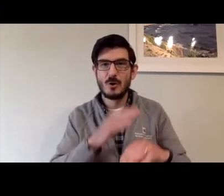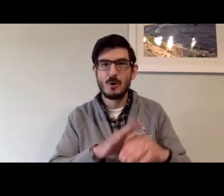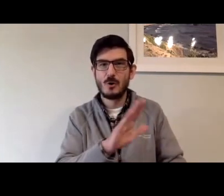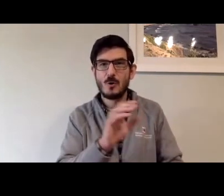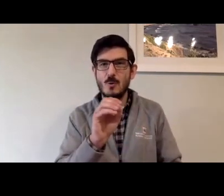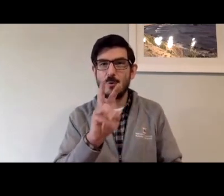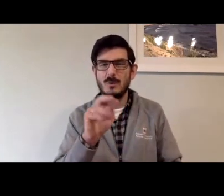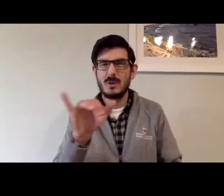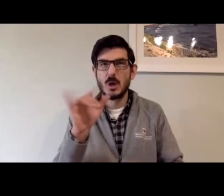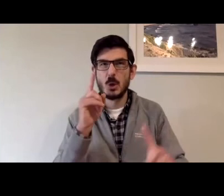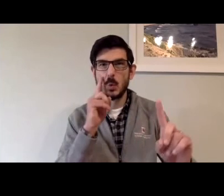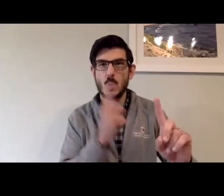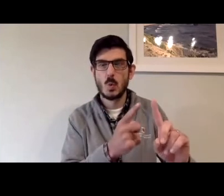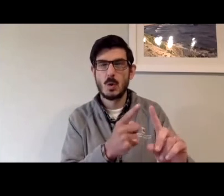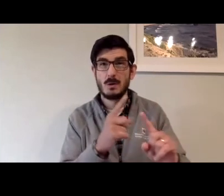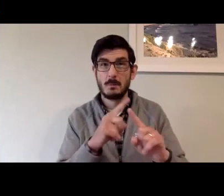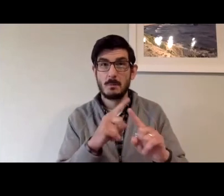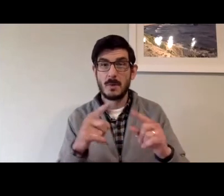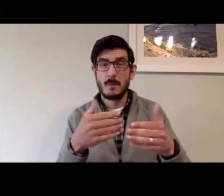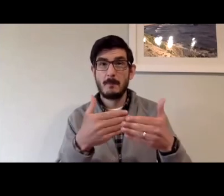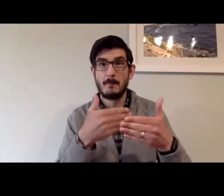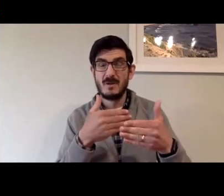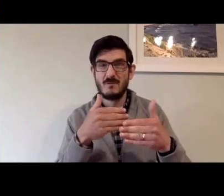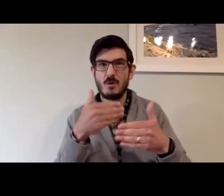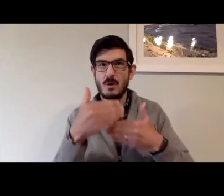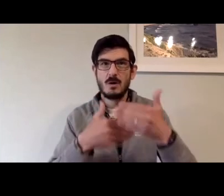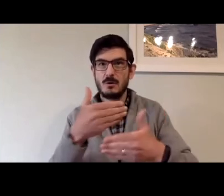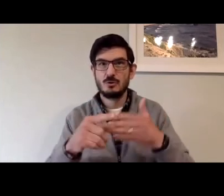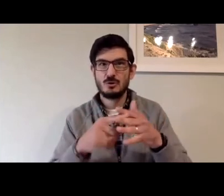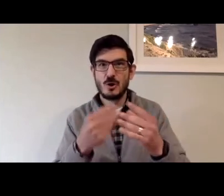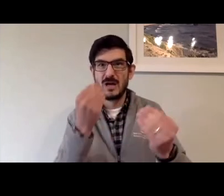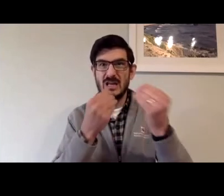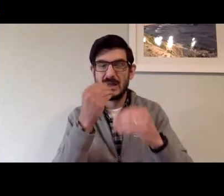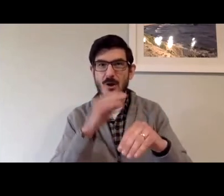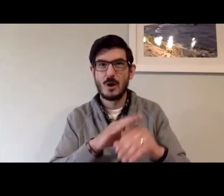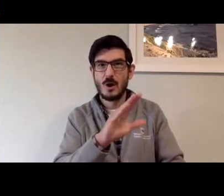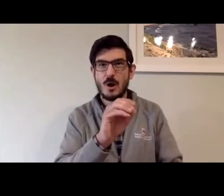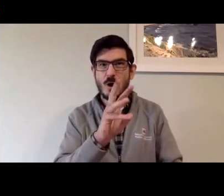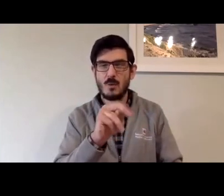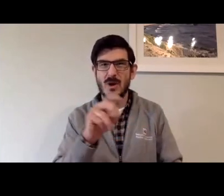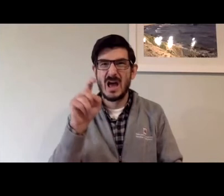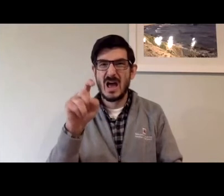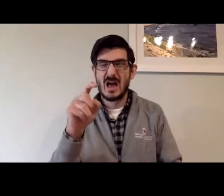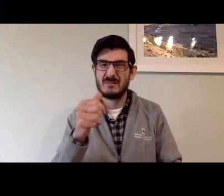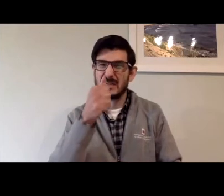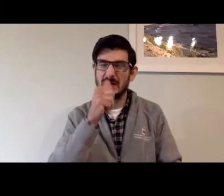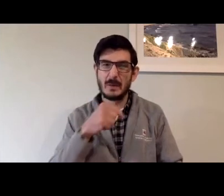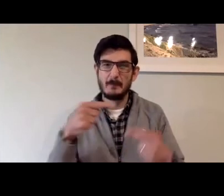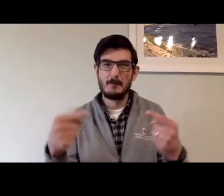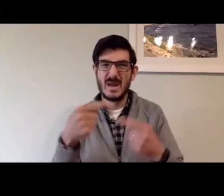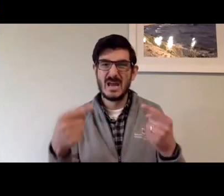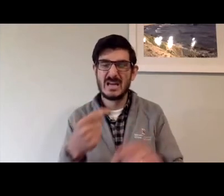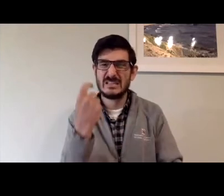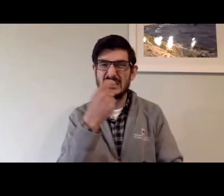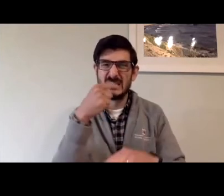So, just as when you have an infant and they start to eat things on their own independently, the goal of that, of course, that's the ultimate goal. But